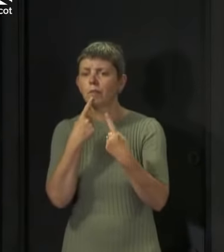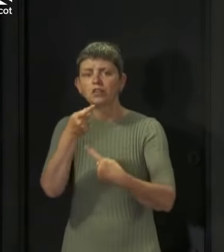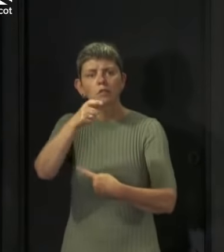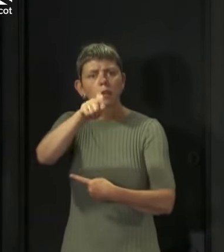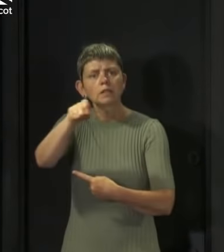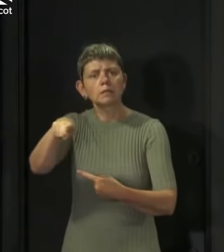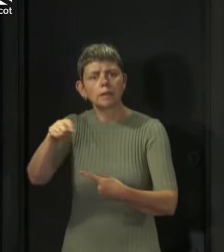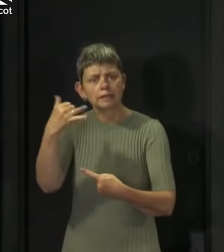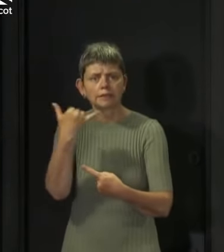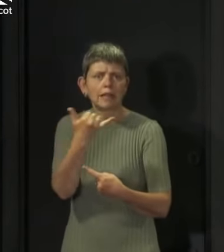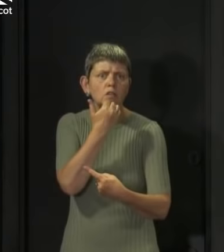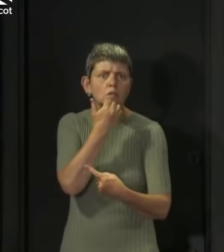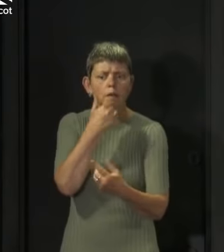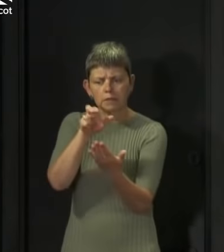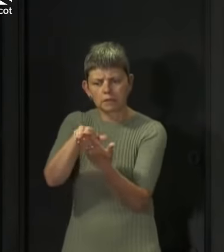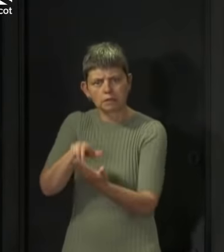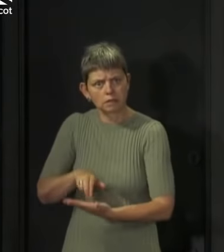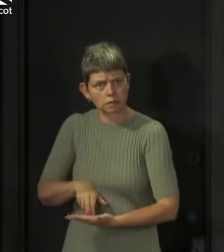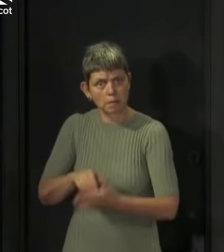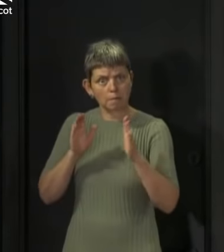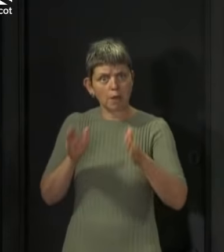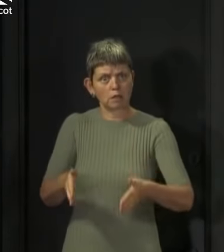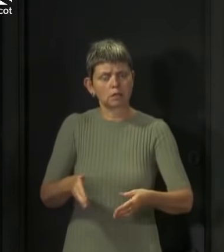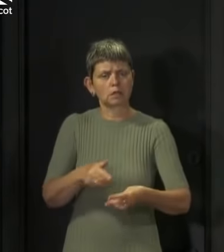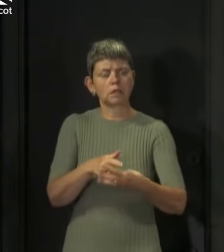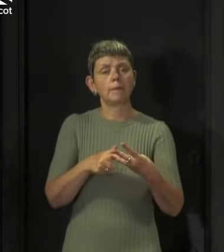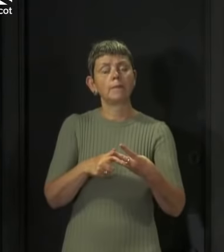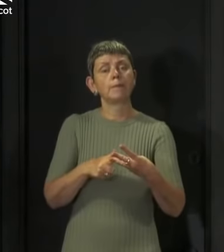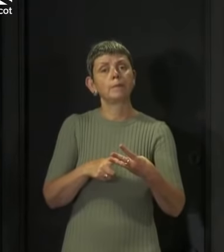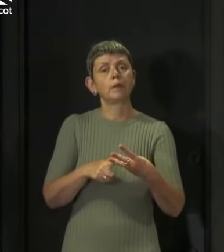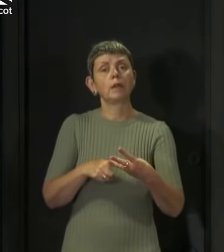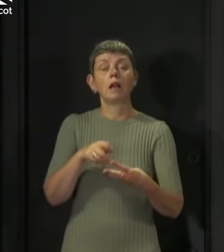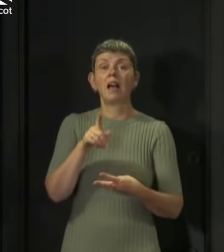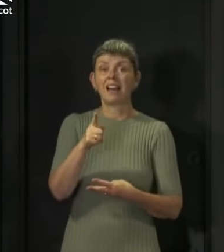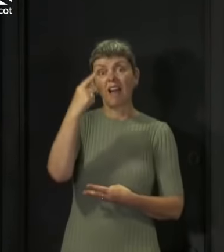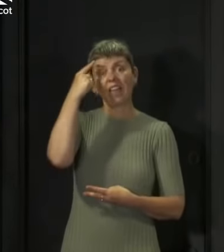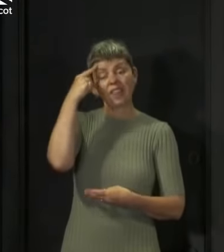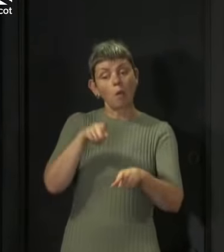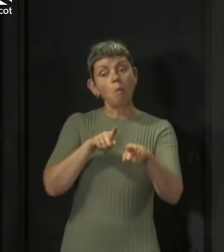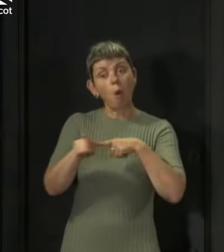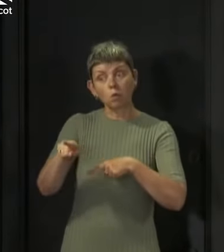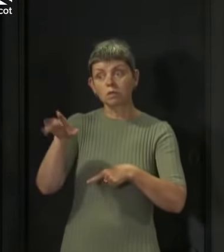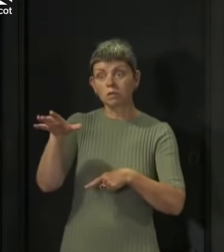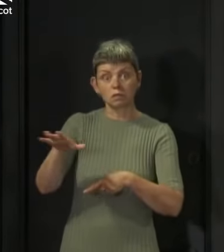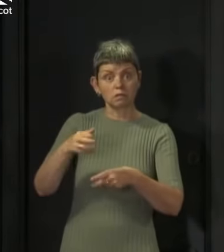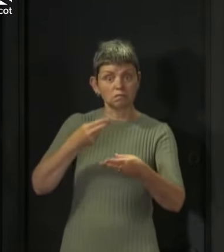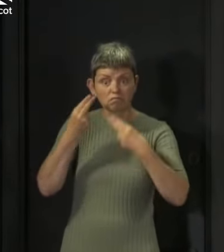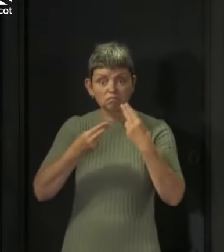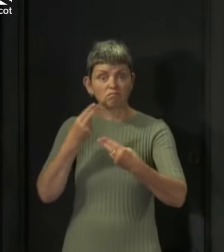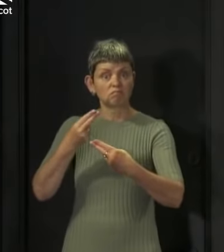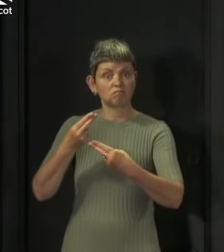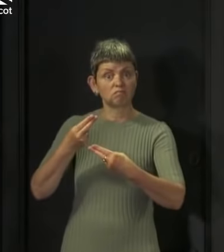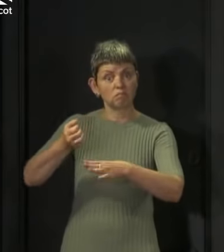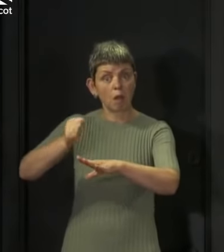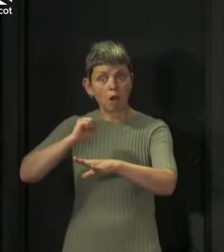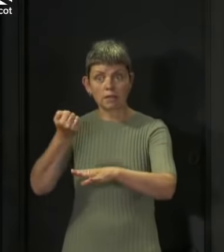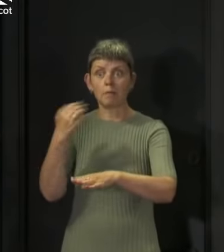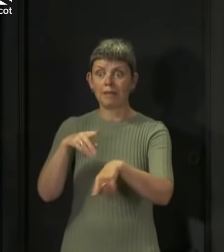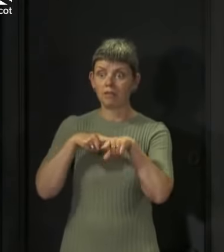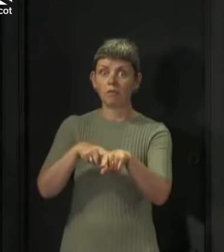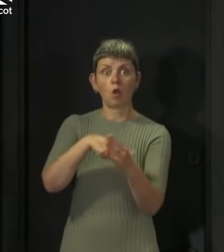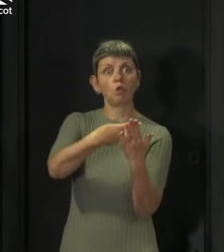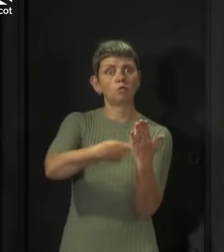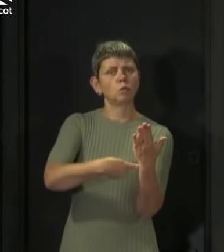Now it's very clear that many many businesses I think the majority have complied strictly with these kinds of measures and I'm very